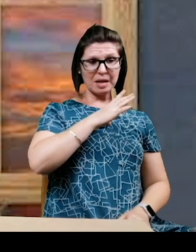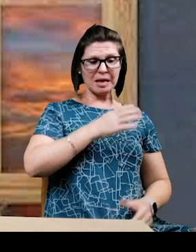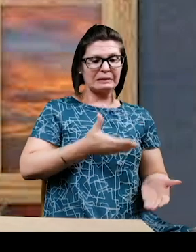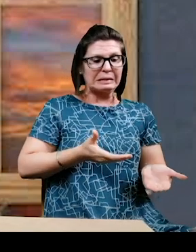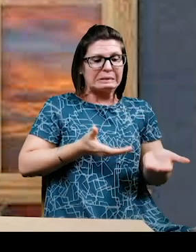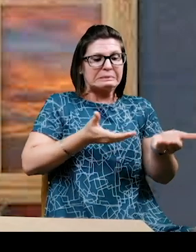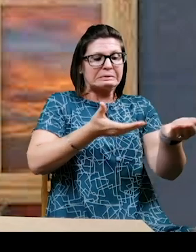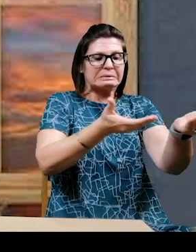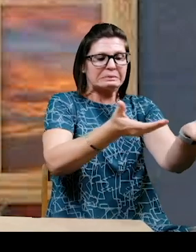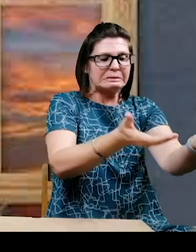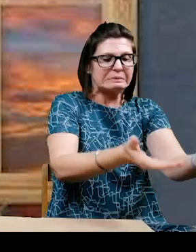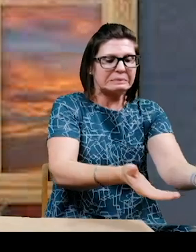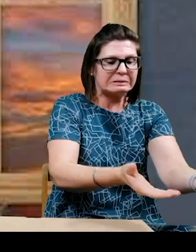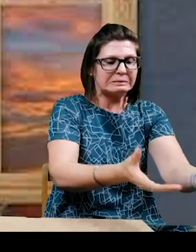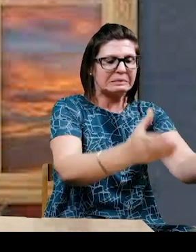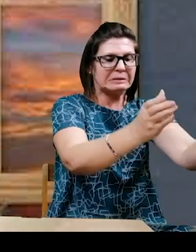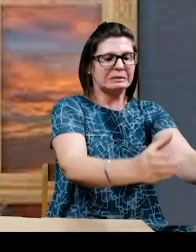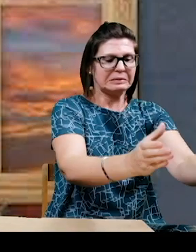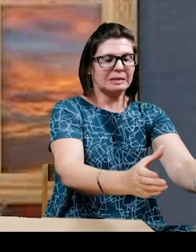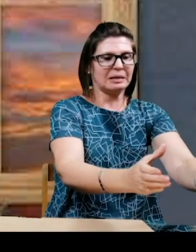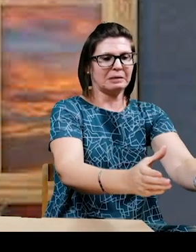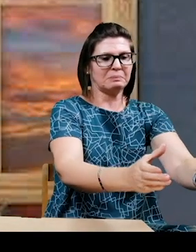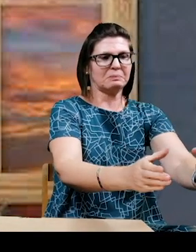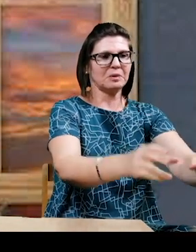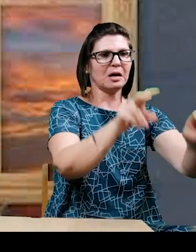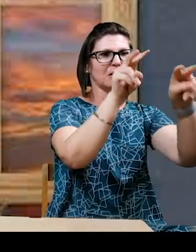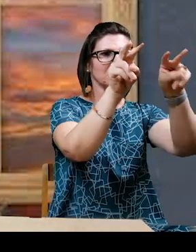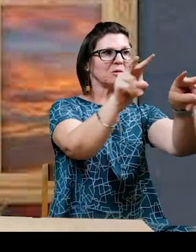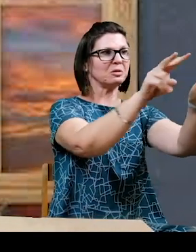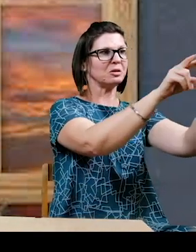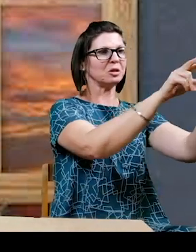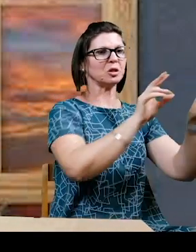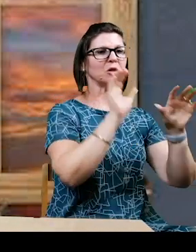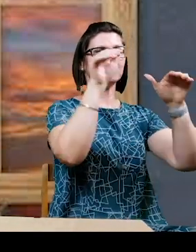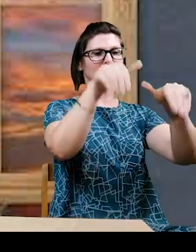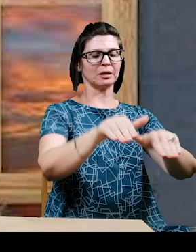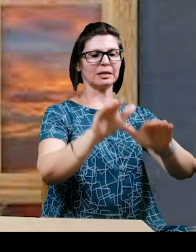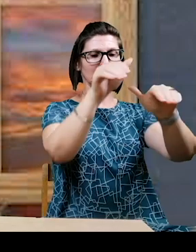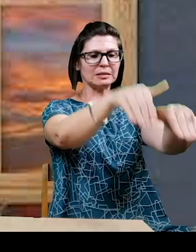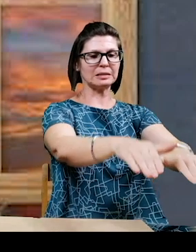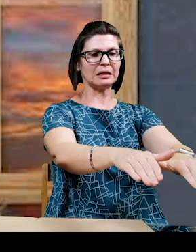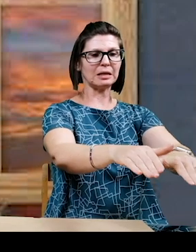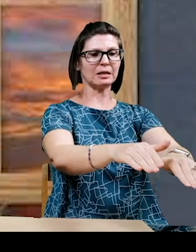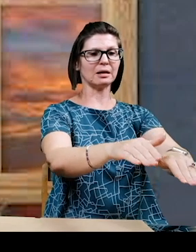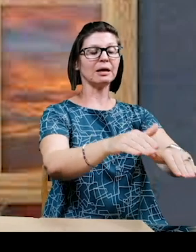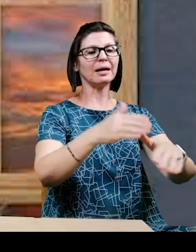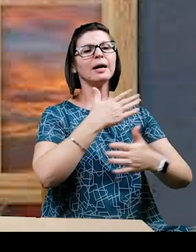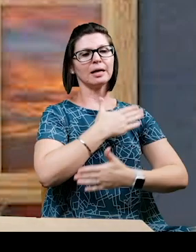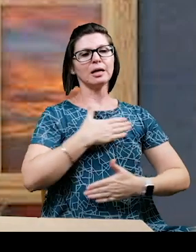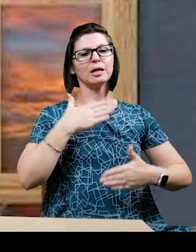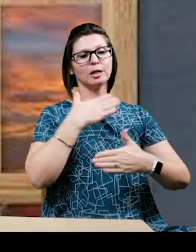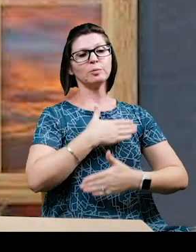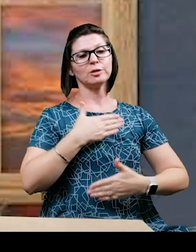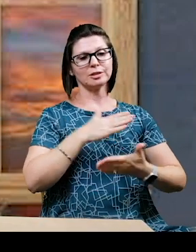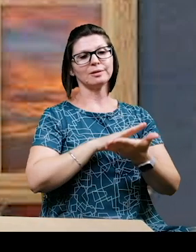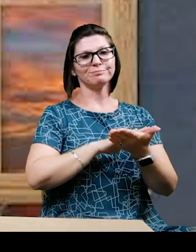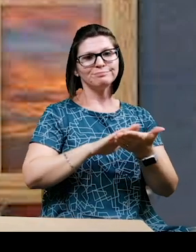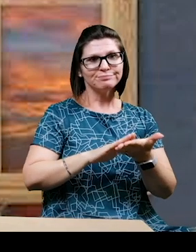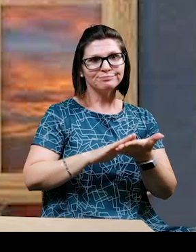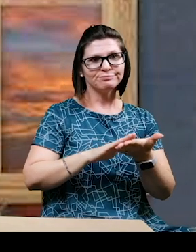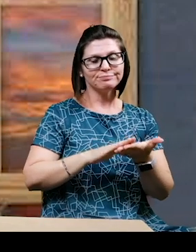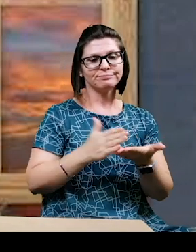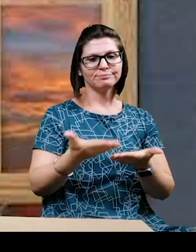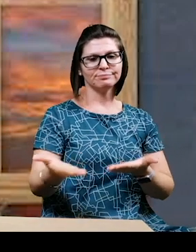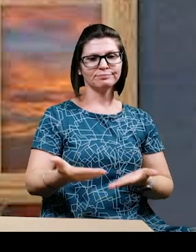on a crate, positioning him so that he was sitting up and could look out at the sea. Edward appreciated the courtesy of this small